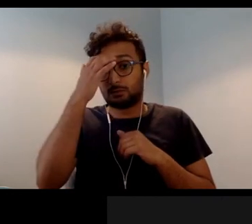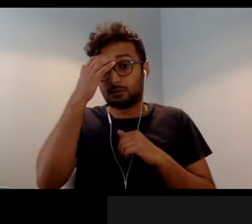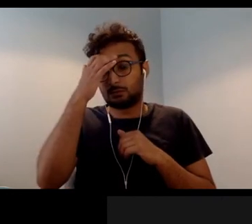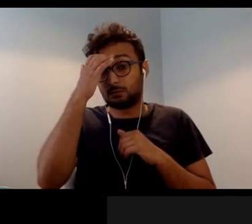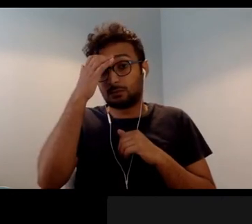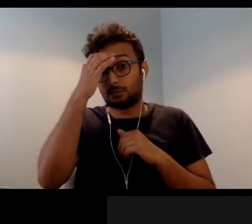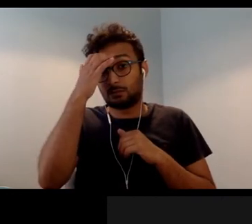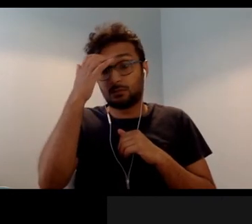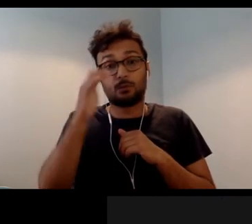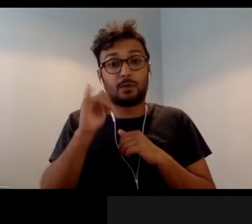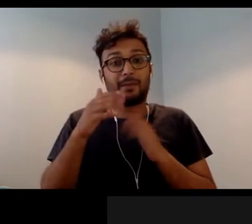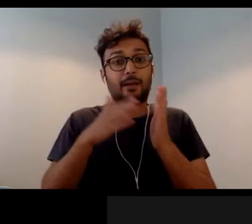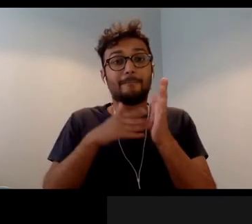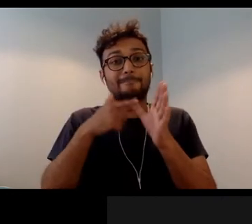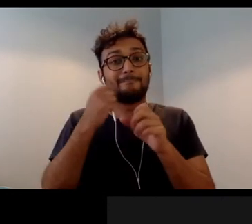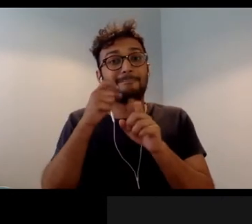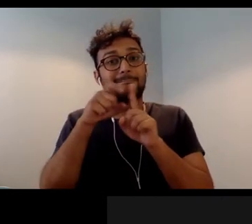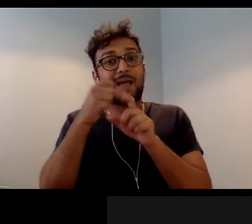Maybe you wanted to come in?